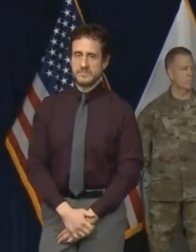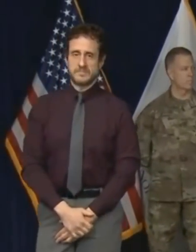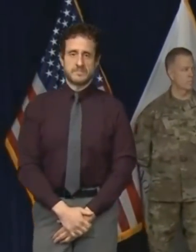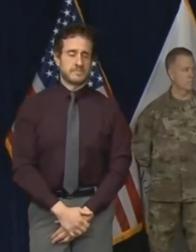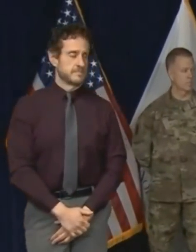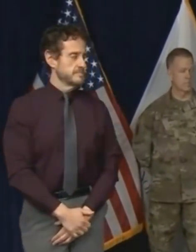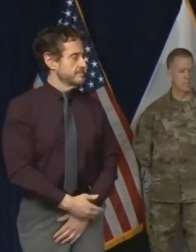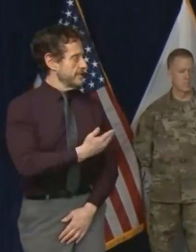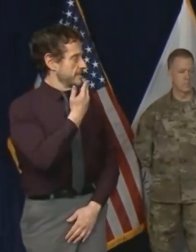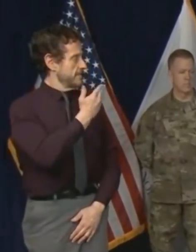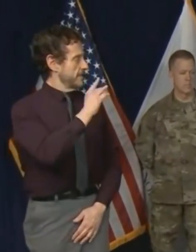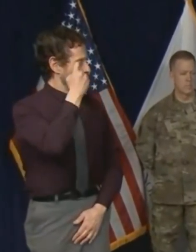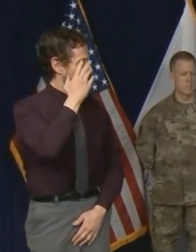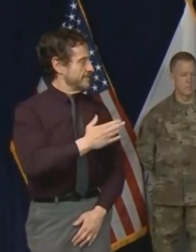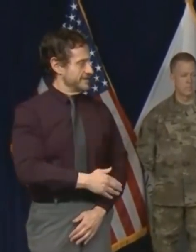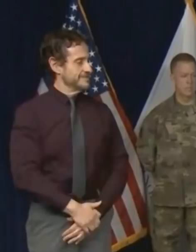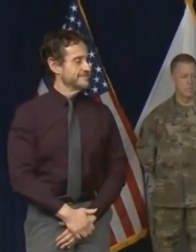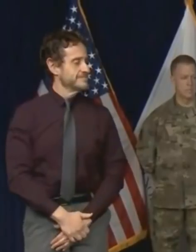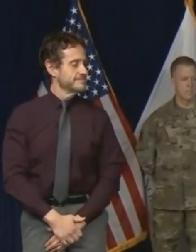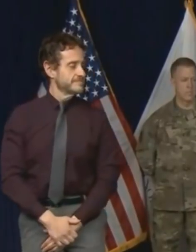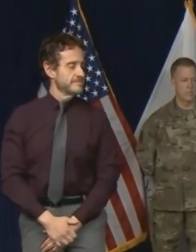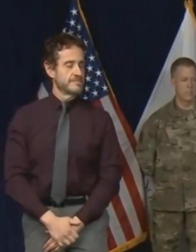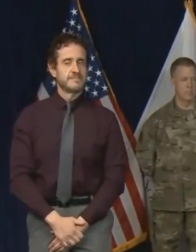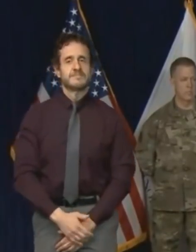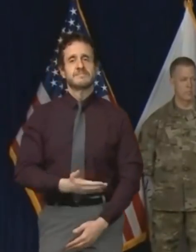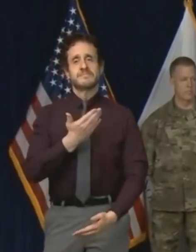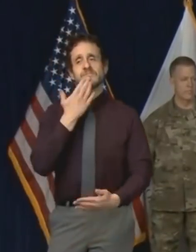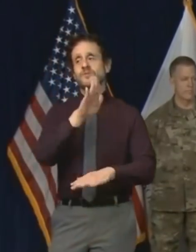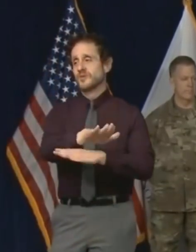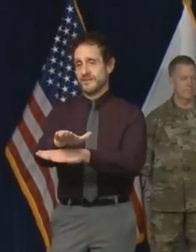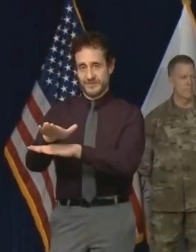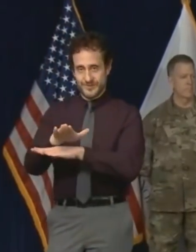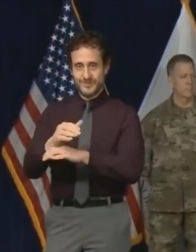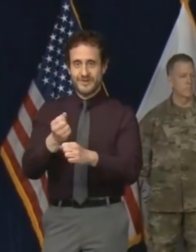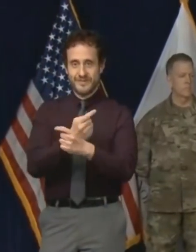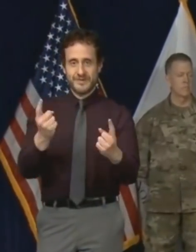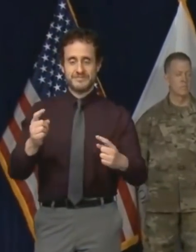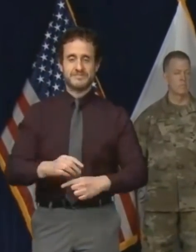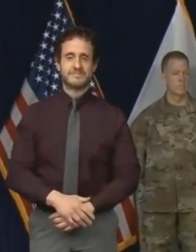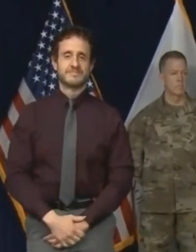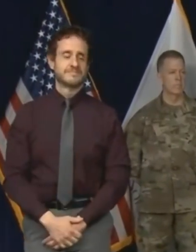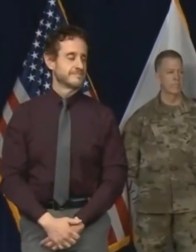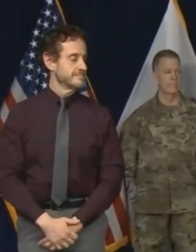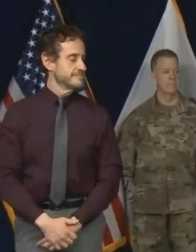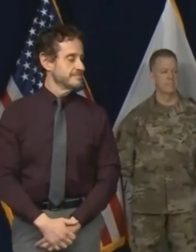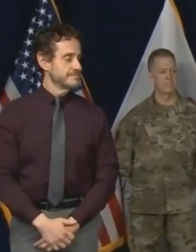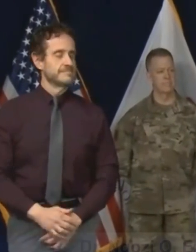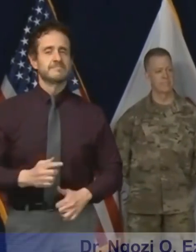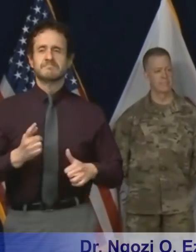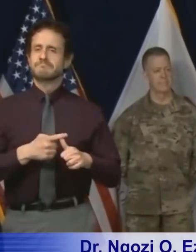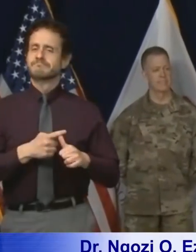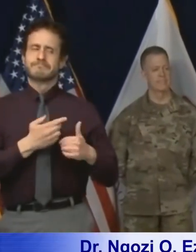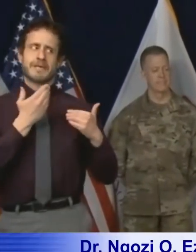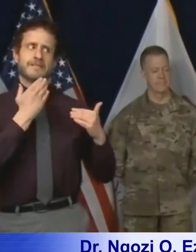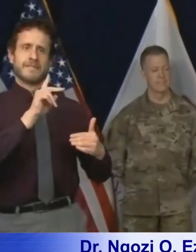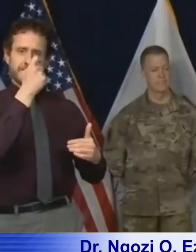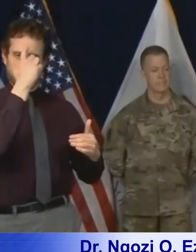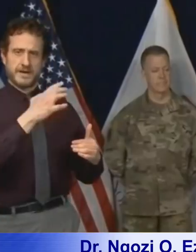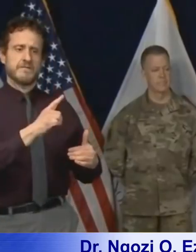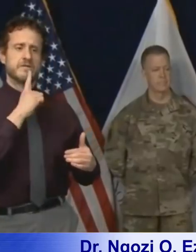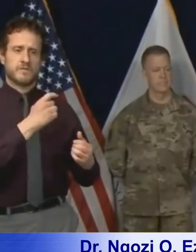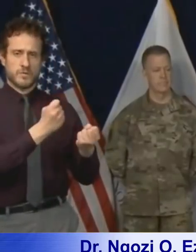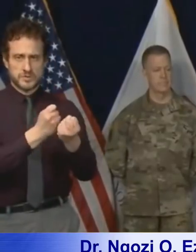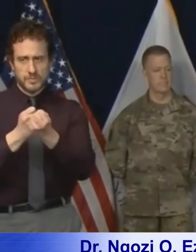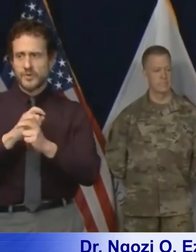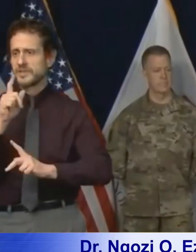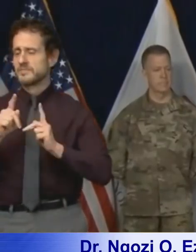Thank you Governor. Good afternoon everyone. Let me start by thanking our governor for his commitment to the people